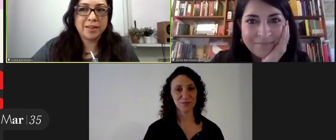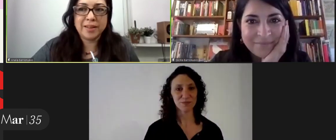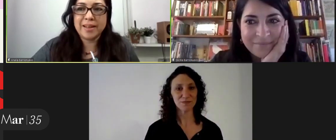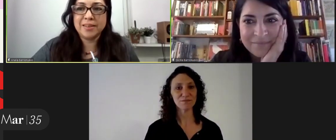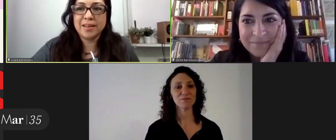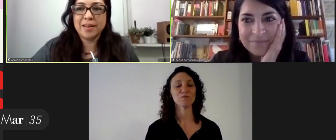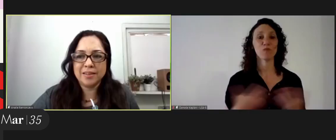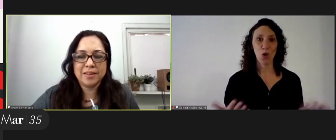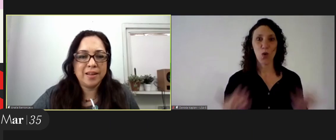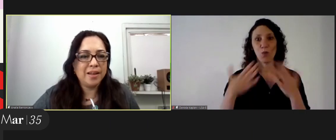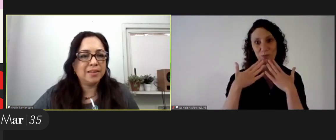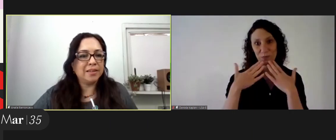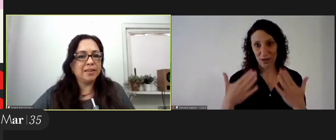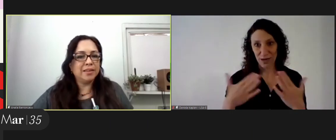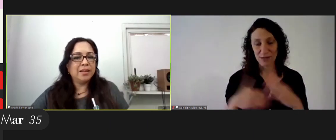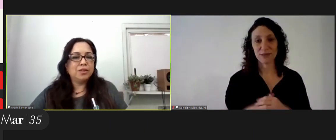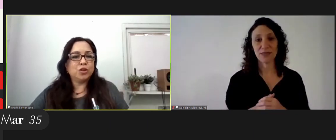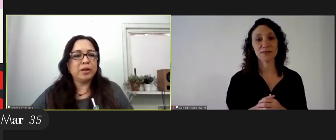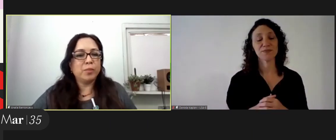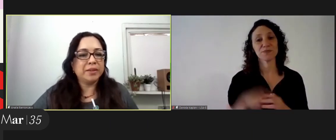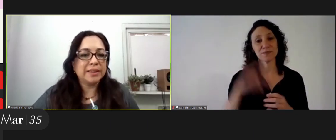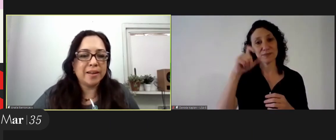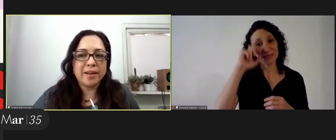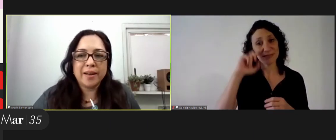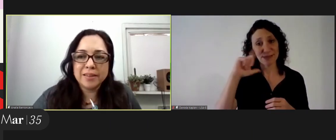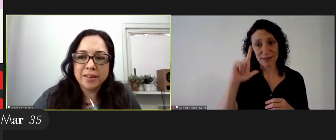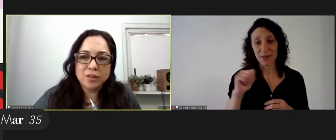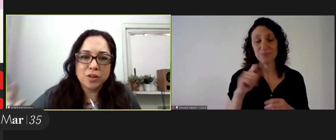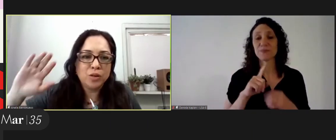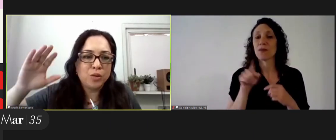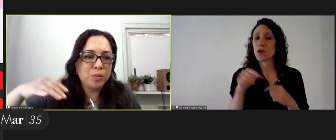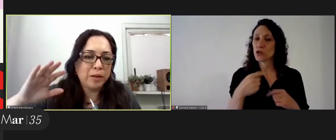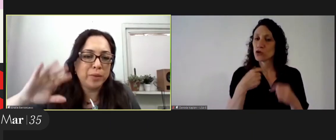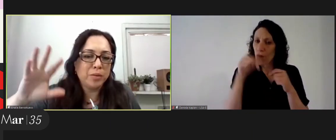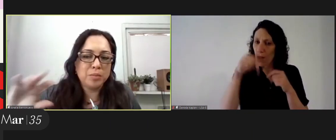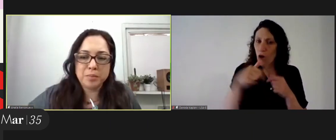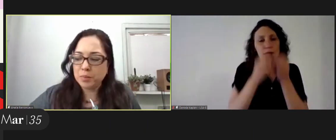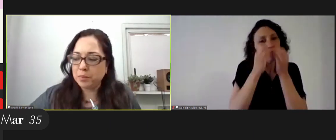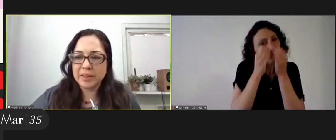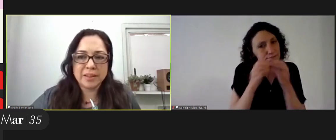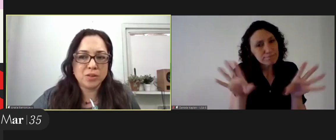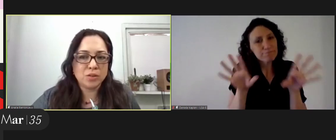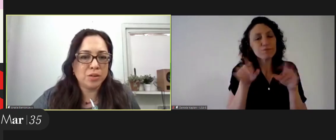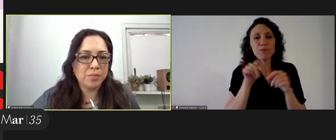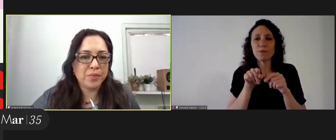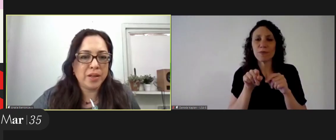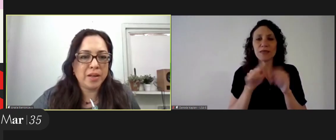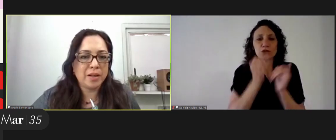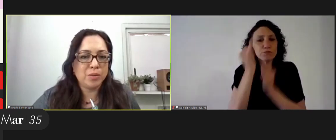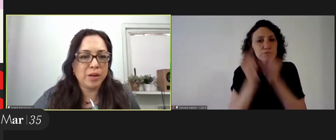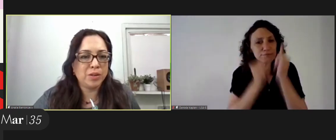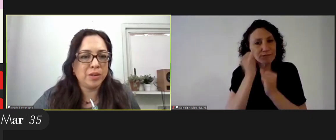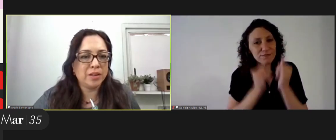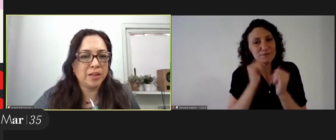so much thank you thank you very much cecilia i'm going to begin now by